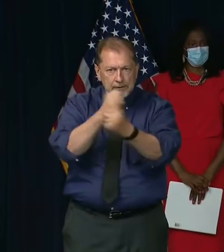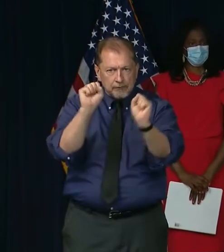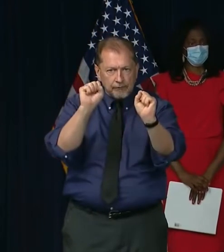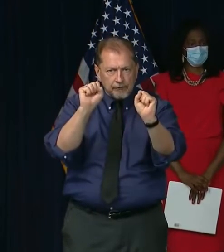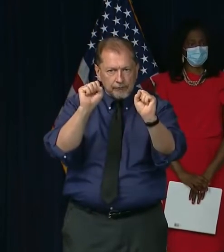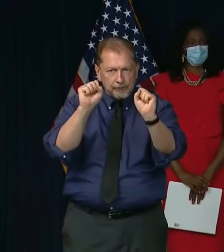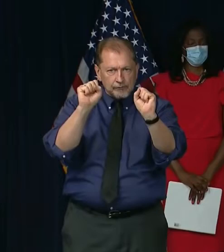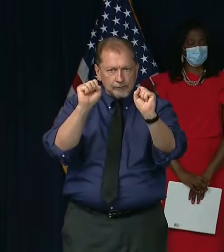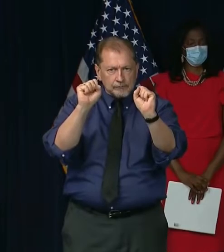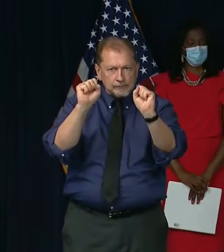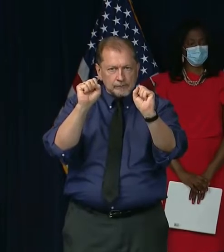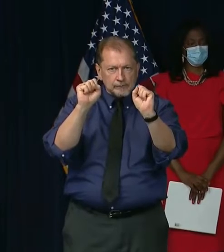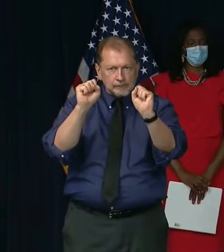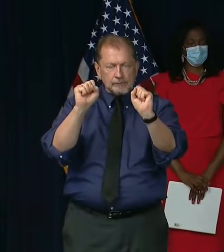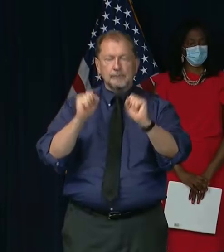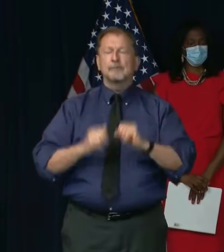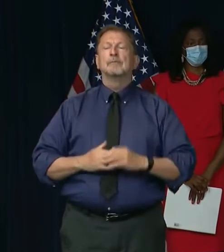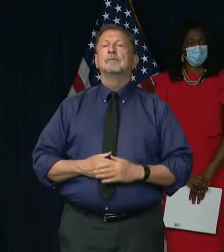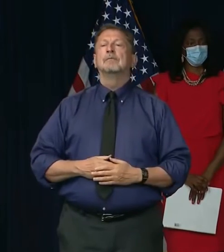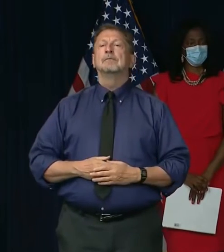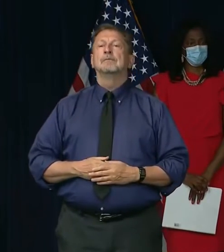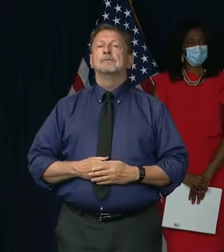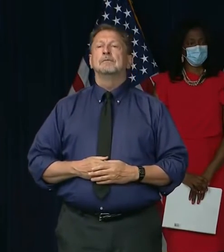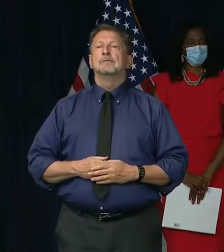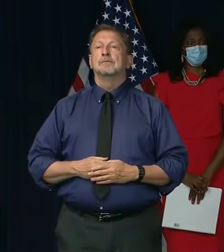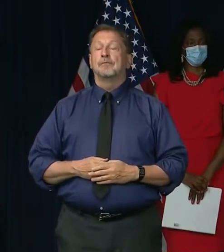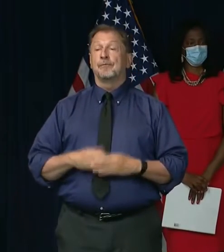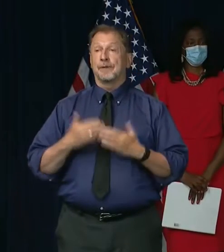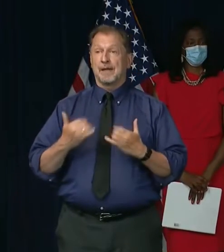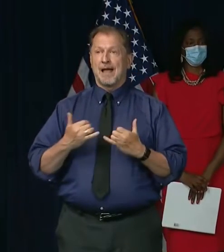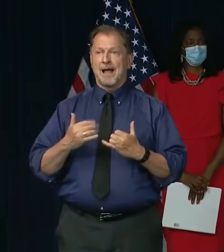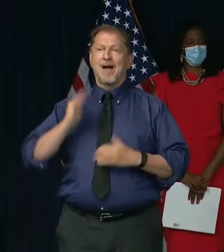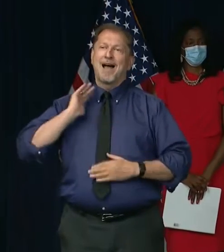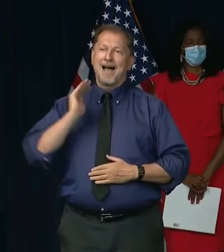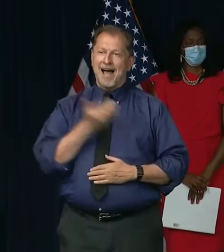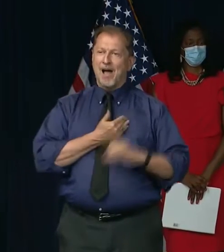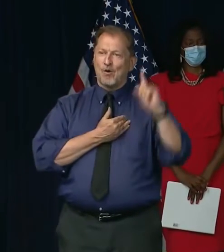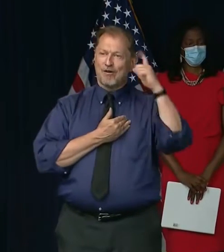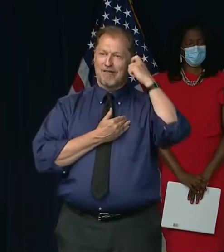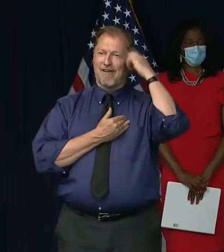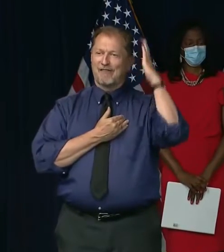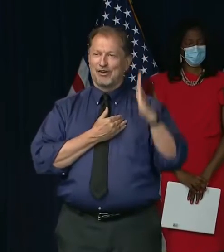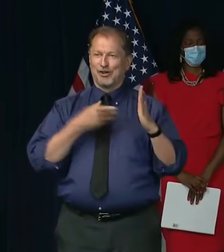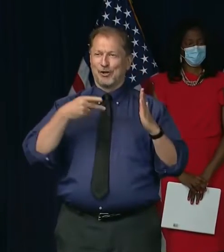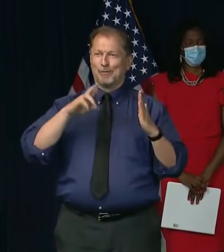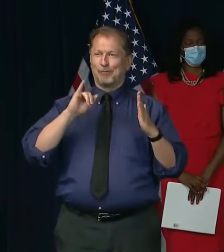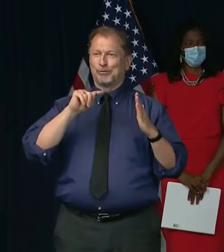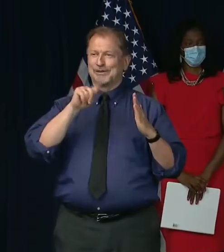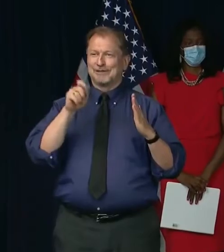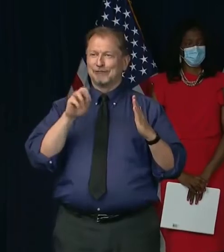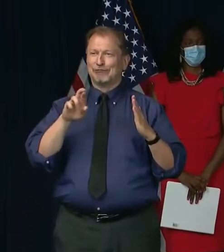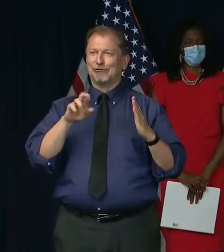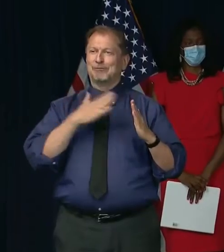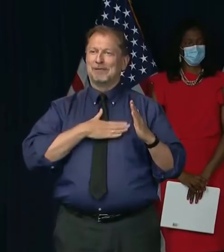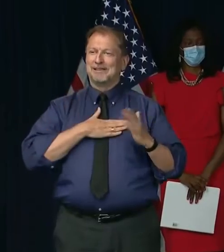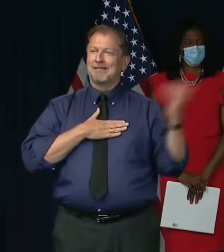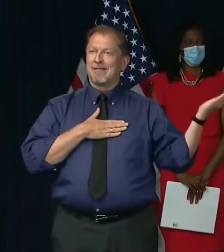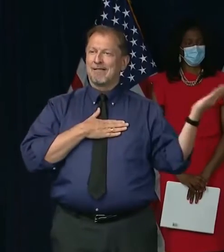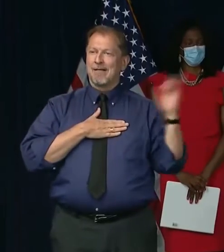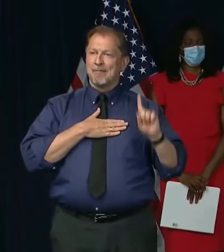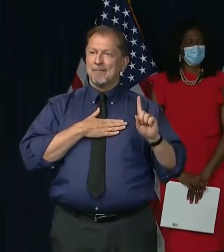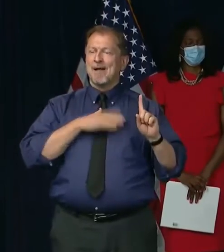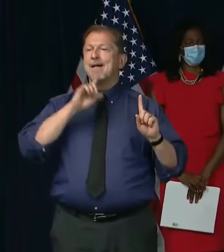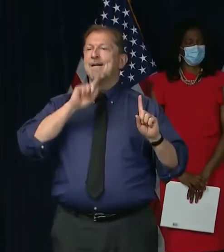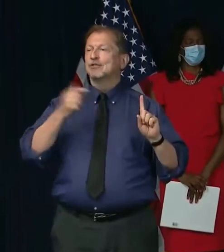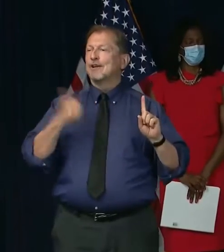I would now like to ask our governor, Governor Pritzker, back to the podium to answer